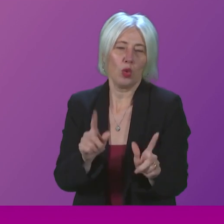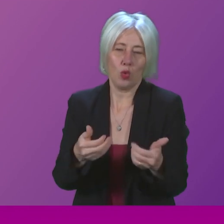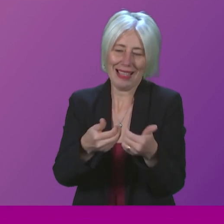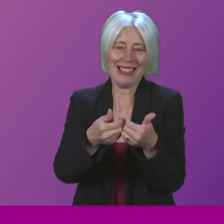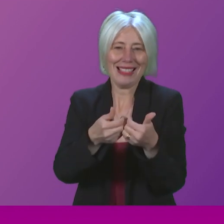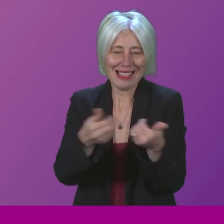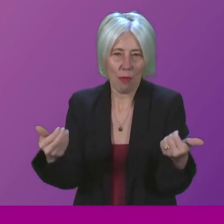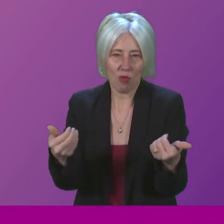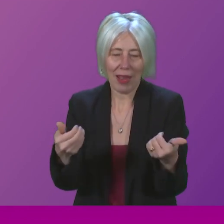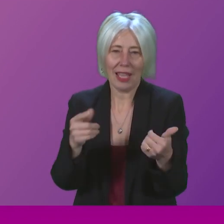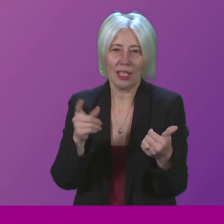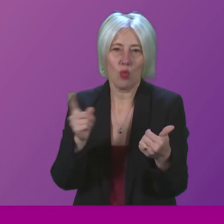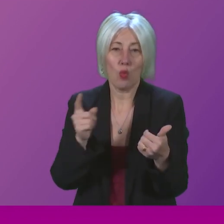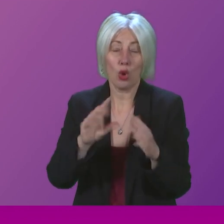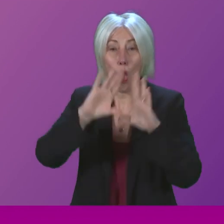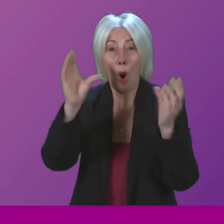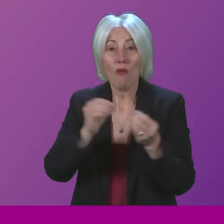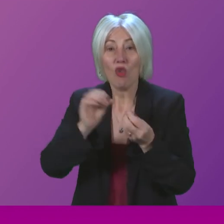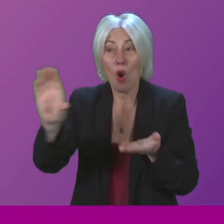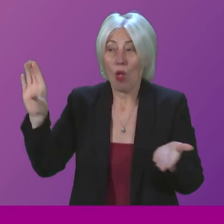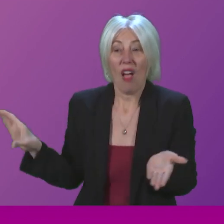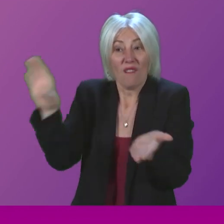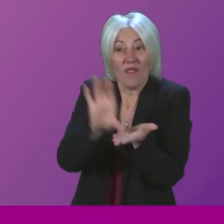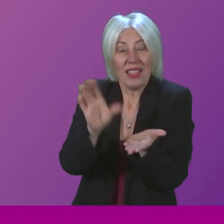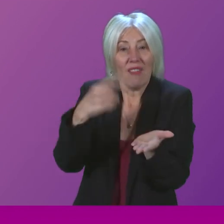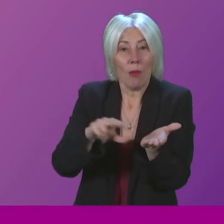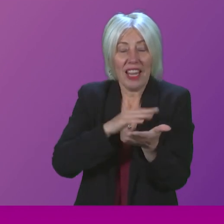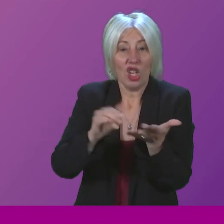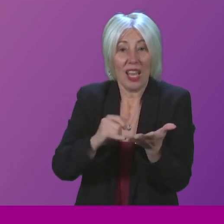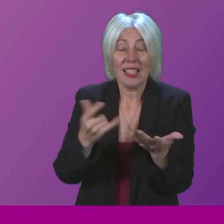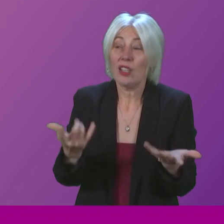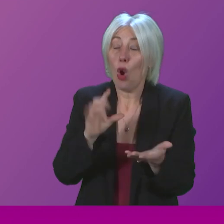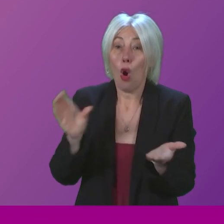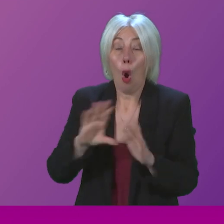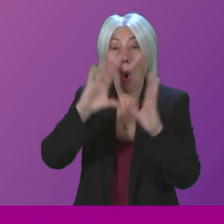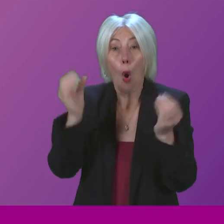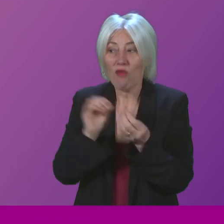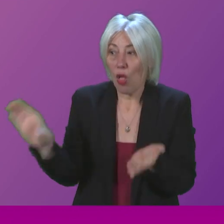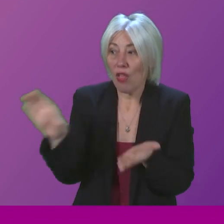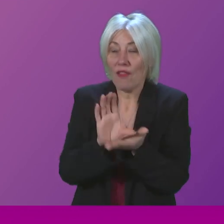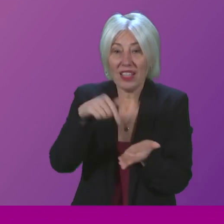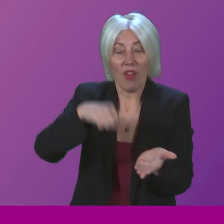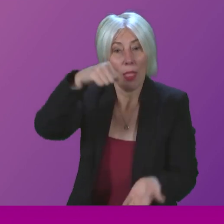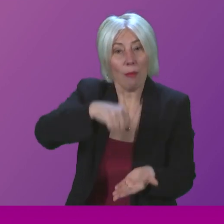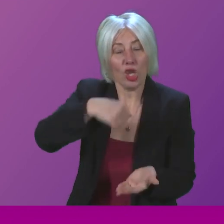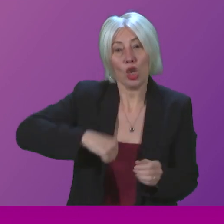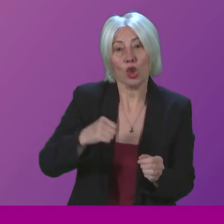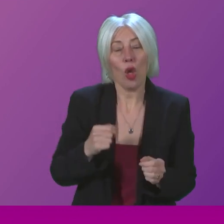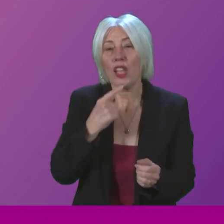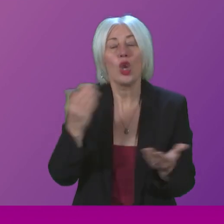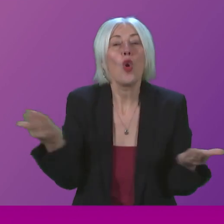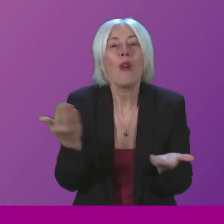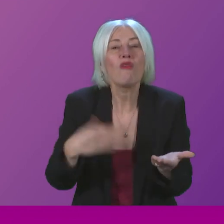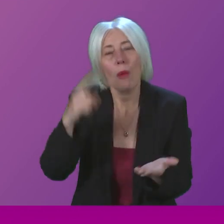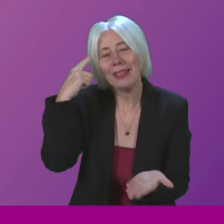issues from the overall funding of our National Health Service, which, like the overall funding of Scotland's budget, is dependent on decisions